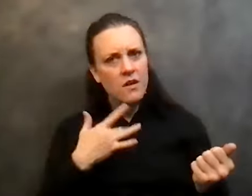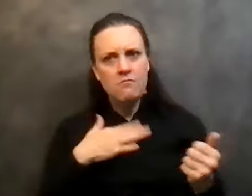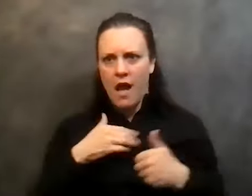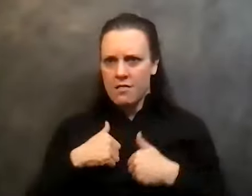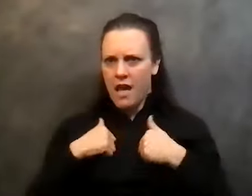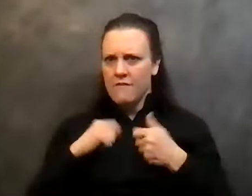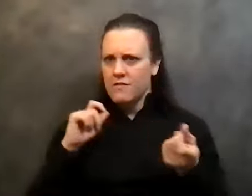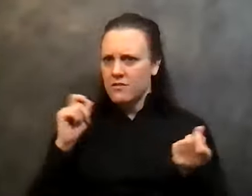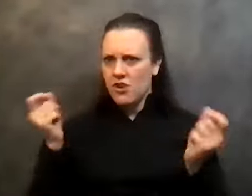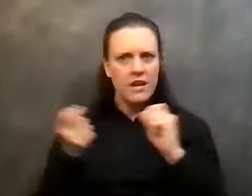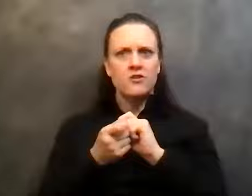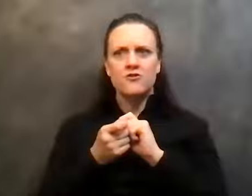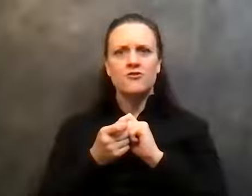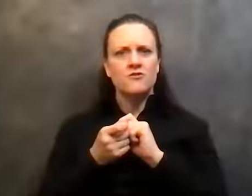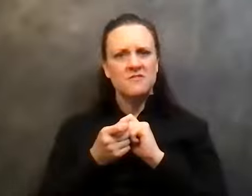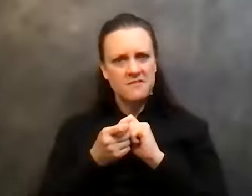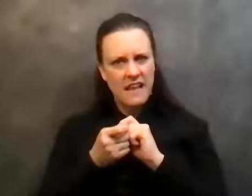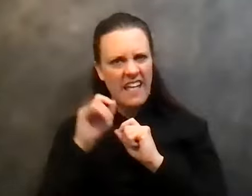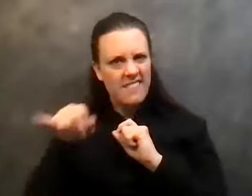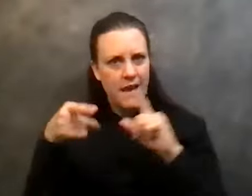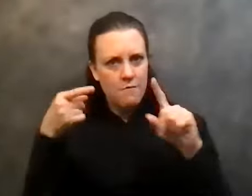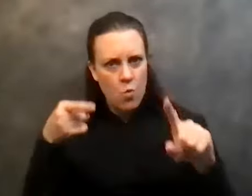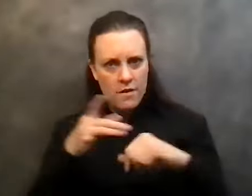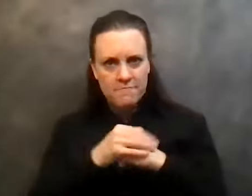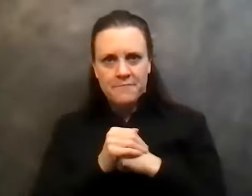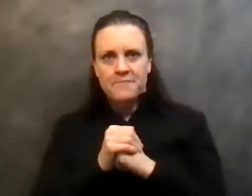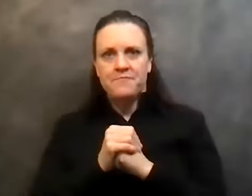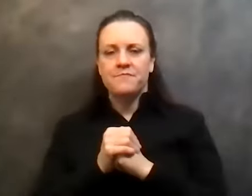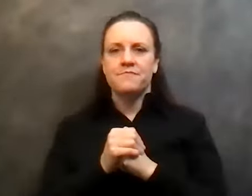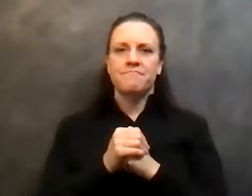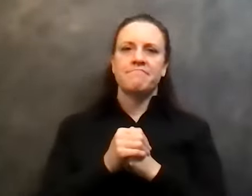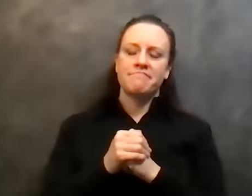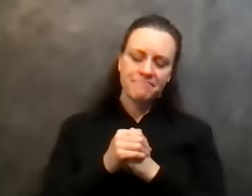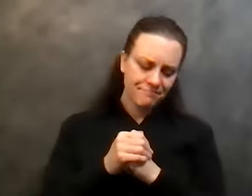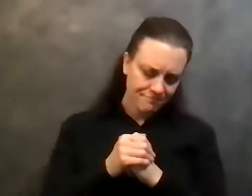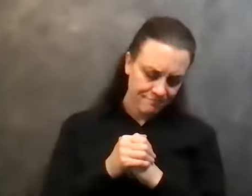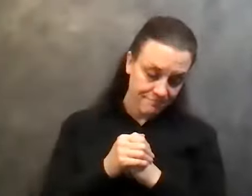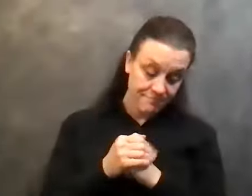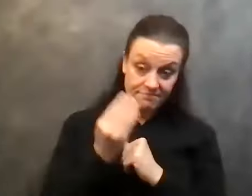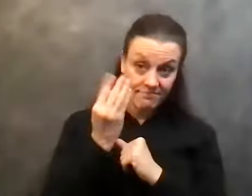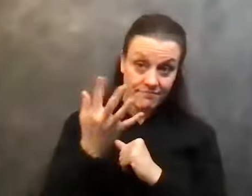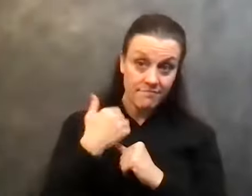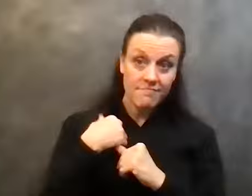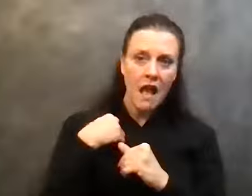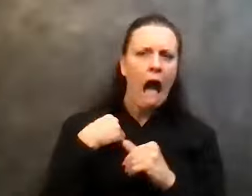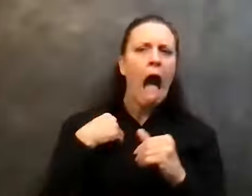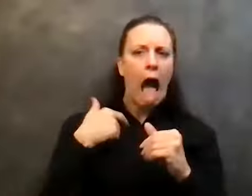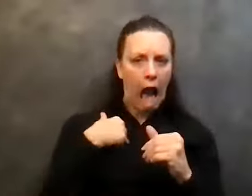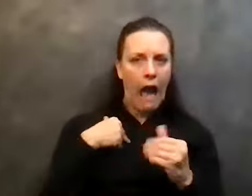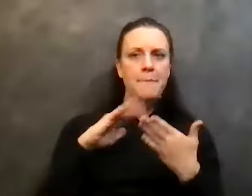change at that point in time. Now, now I started to sponsor a bunch of people around this time